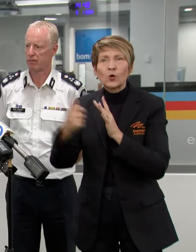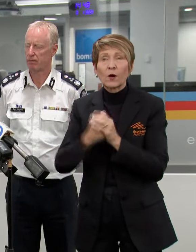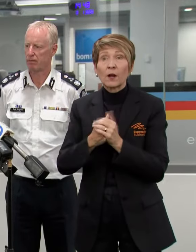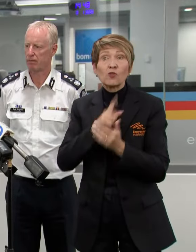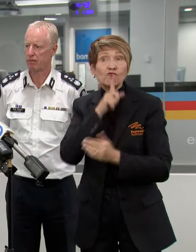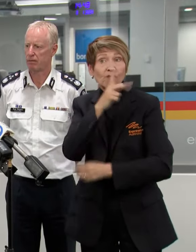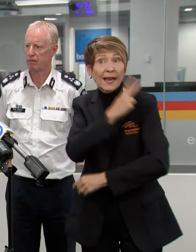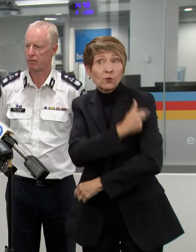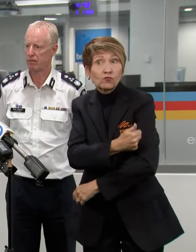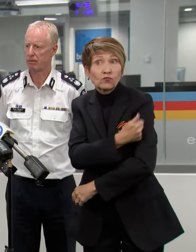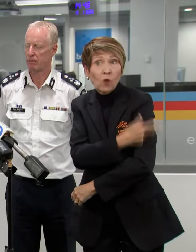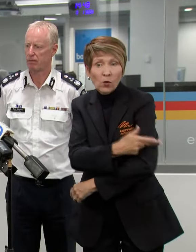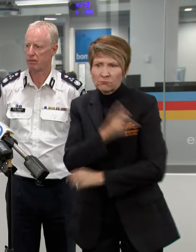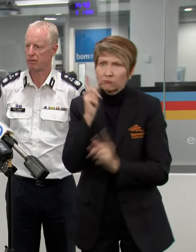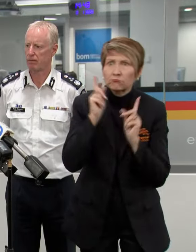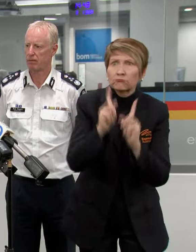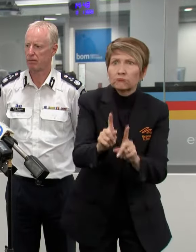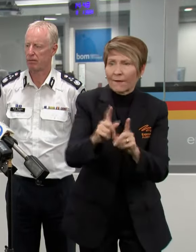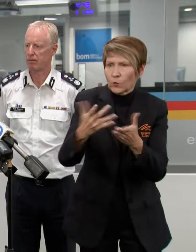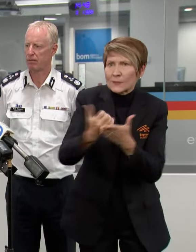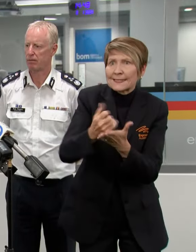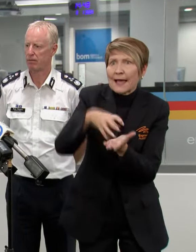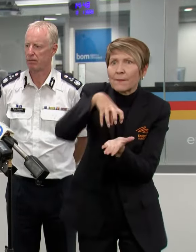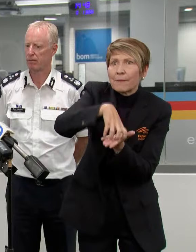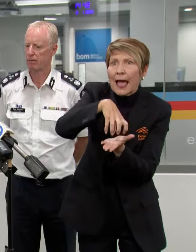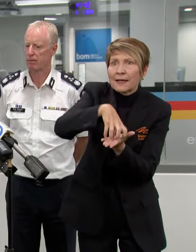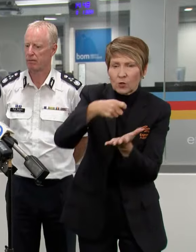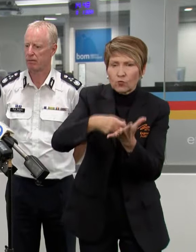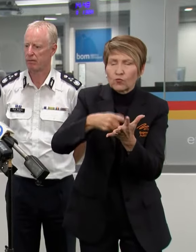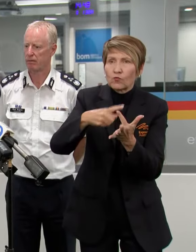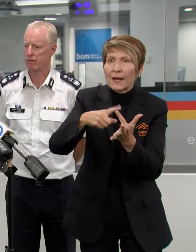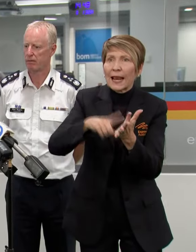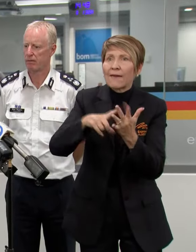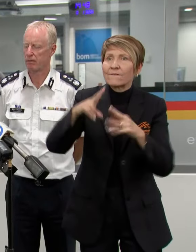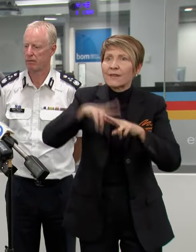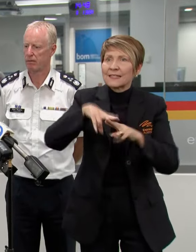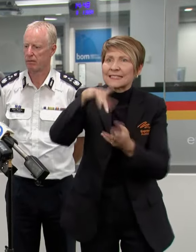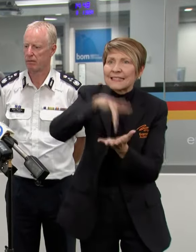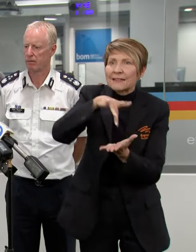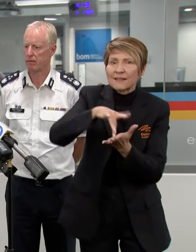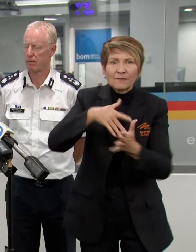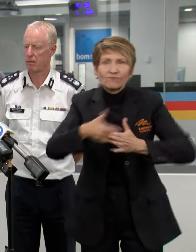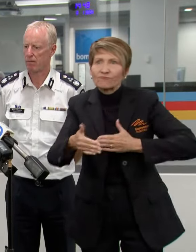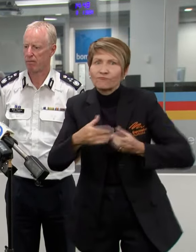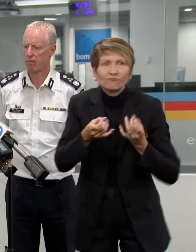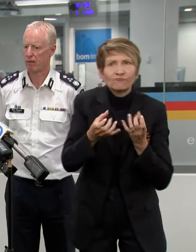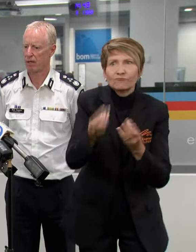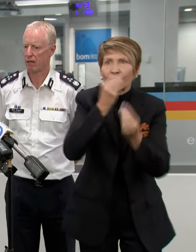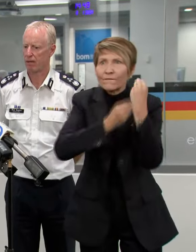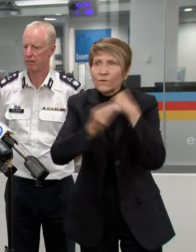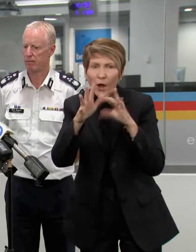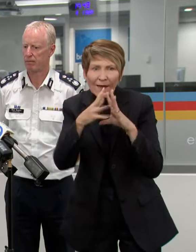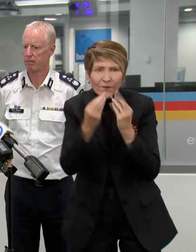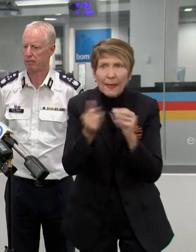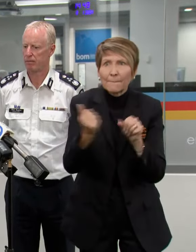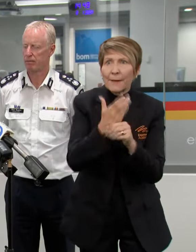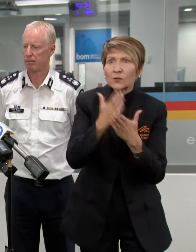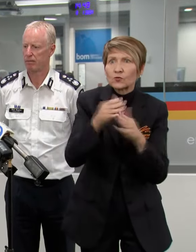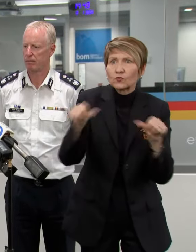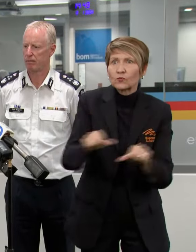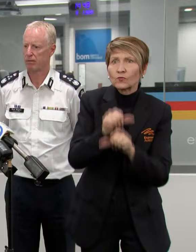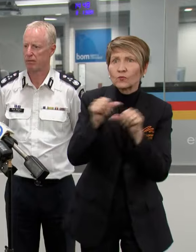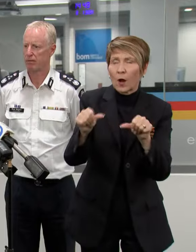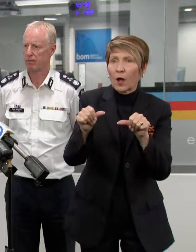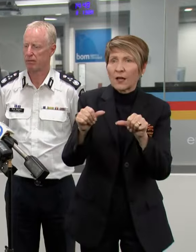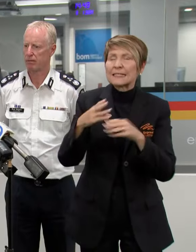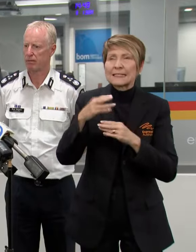Red Cross supporting relief centres. So we're seeing a terrific effort by our volunteer agencies, both volunteer and also career